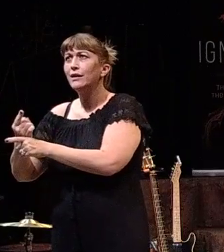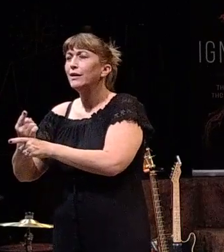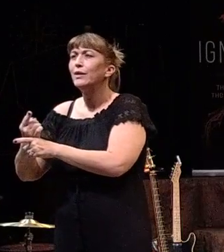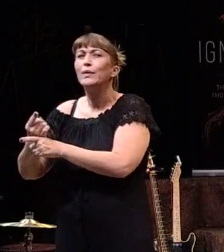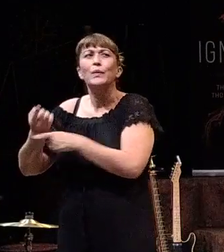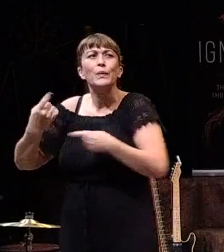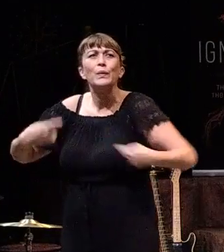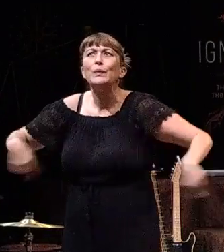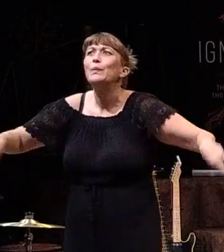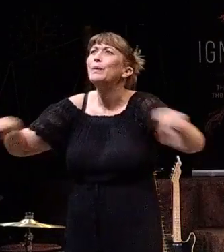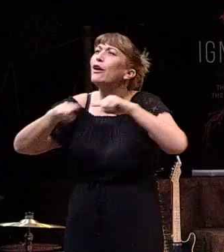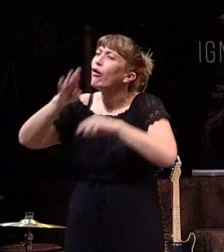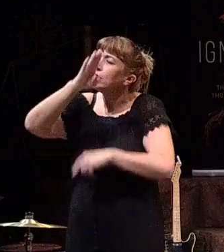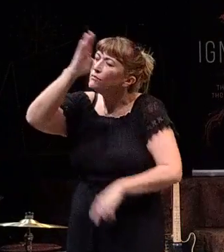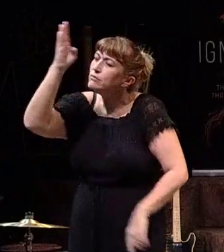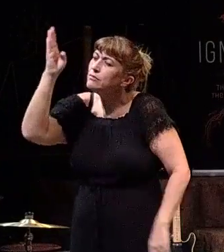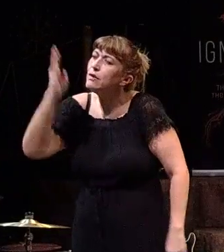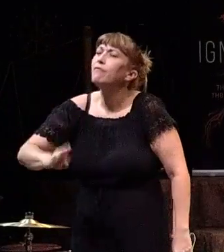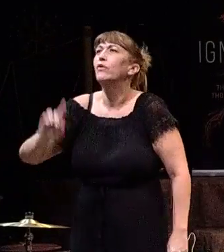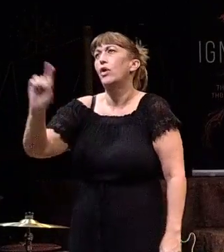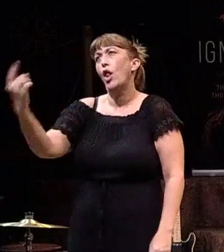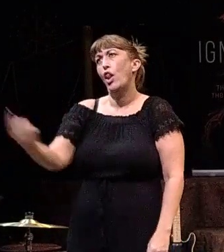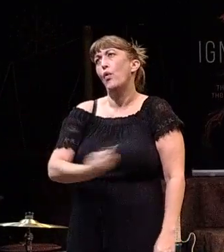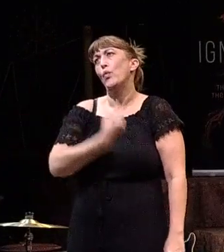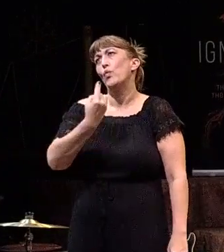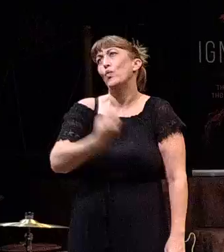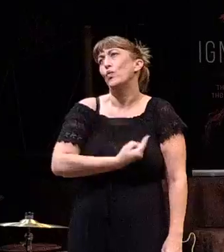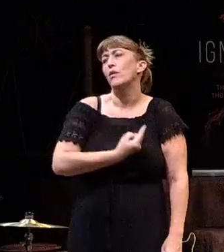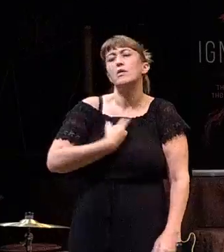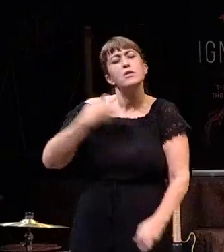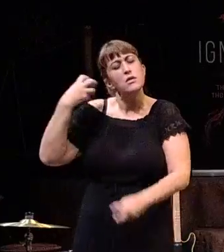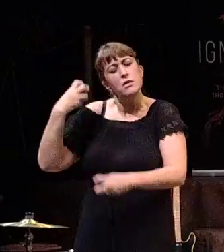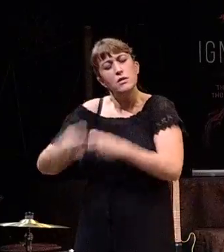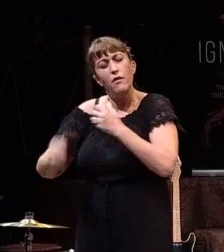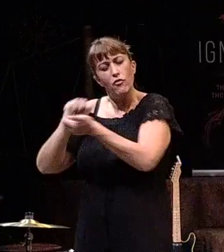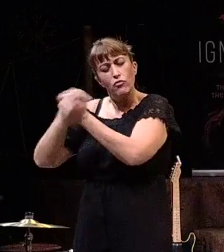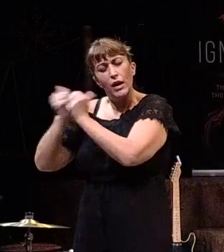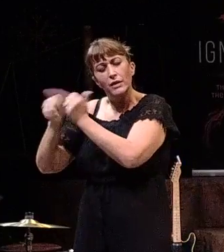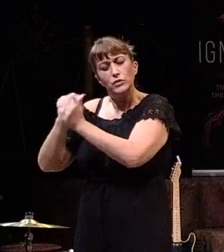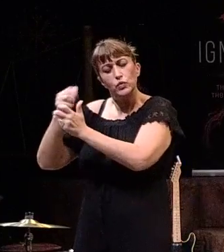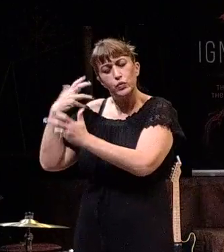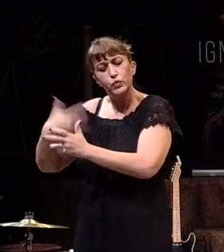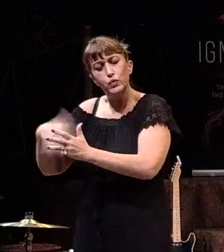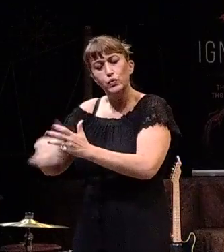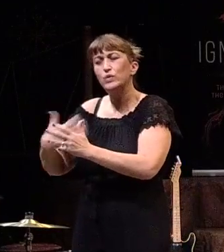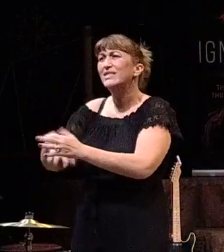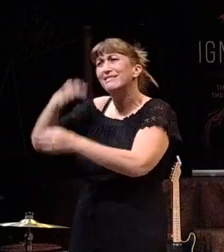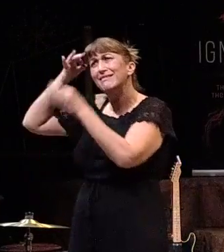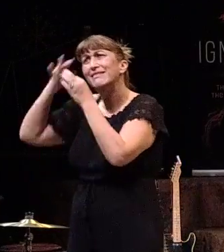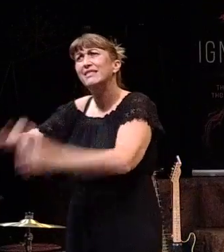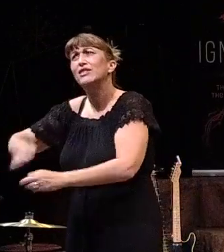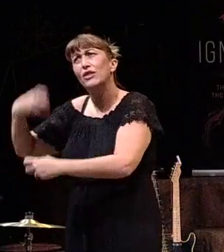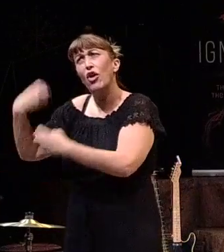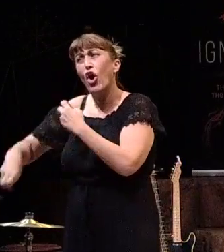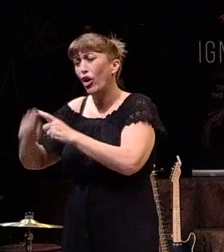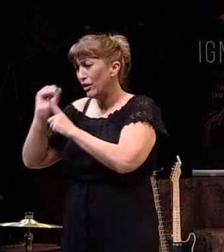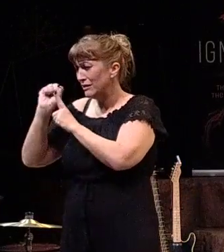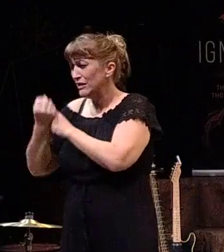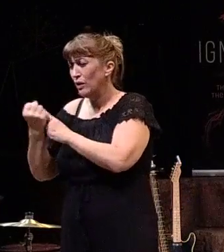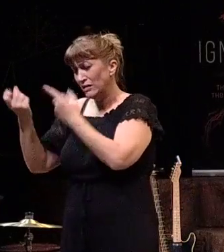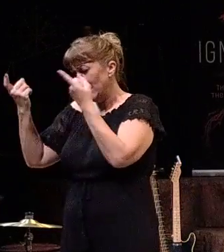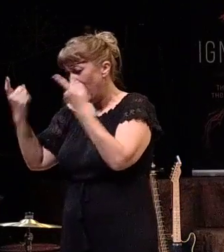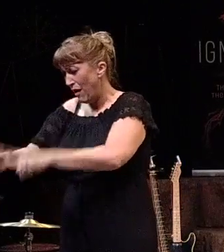never alone. As tough as the race might be, as difficult as decisions might be and as difficult as the circumstances that come